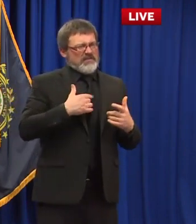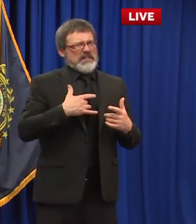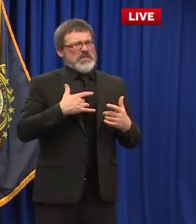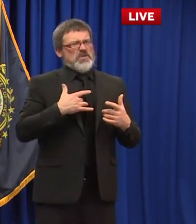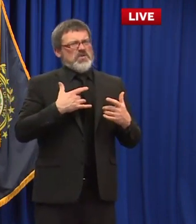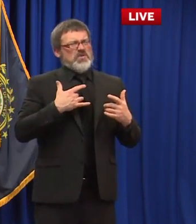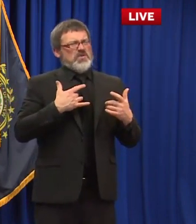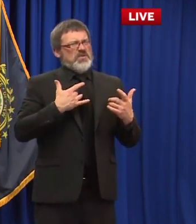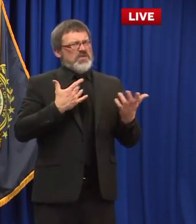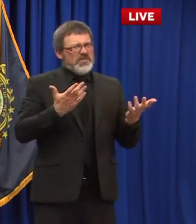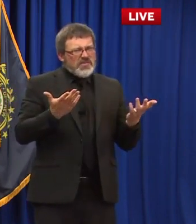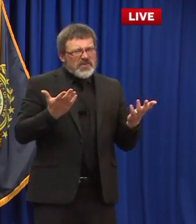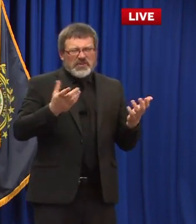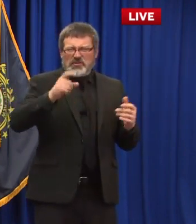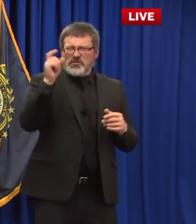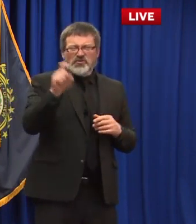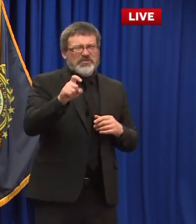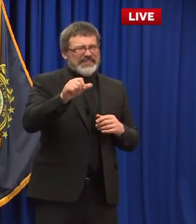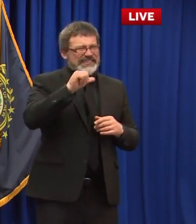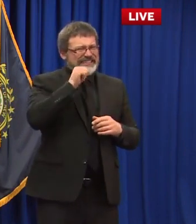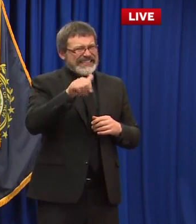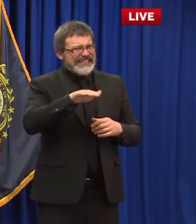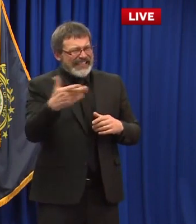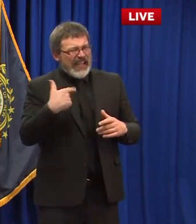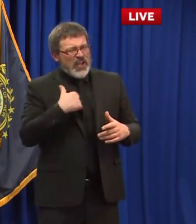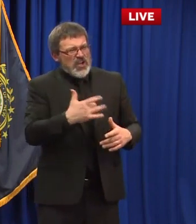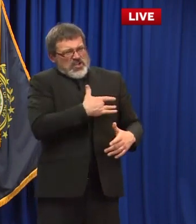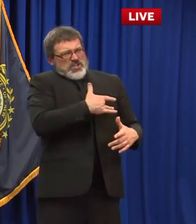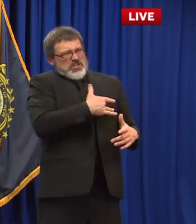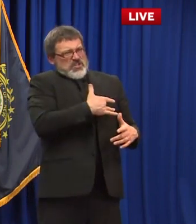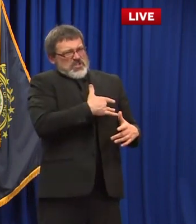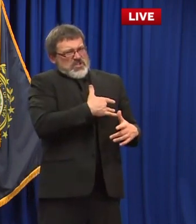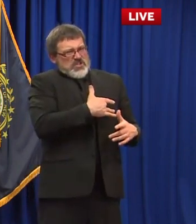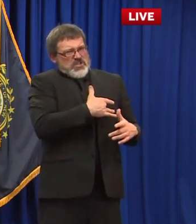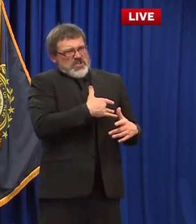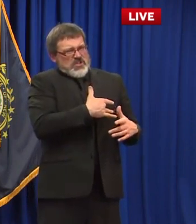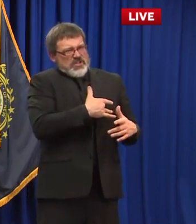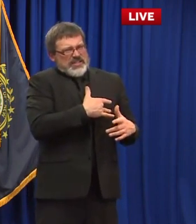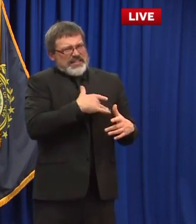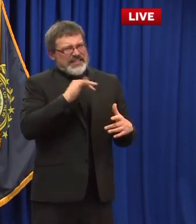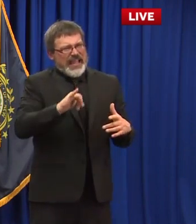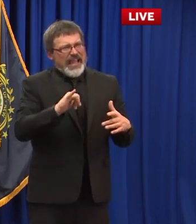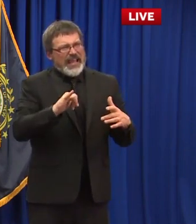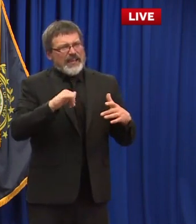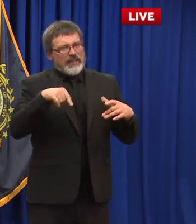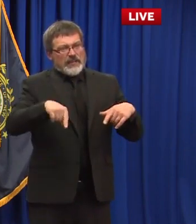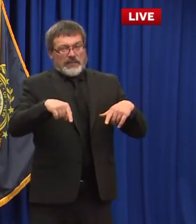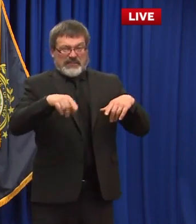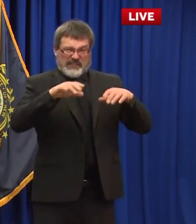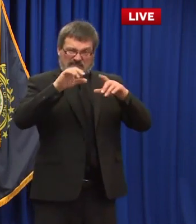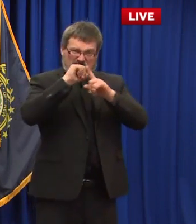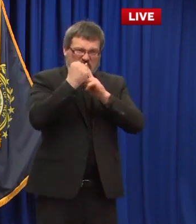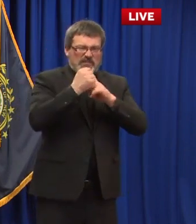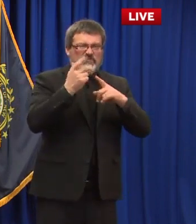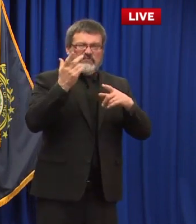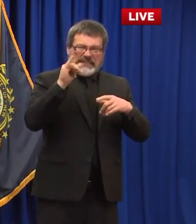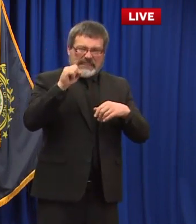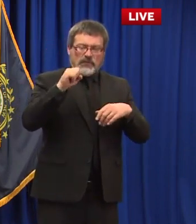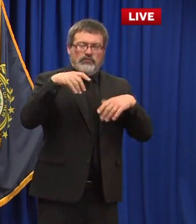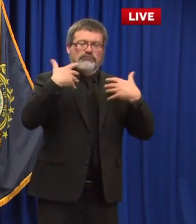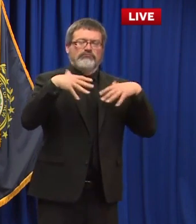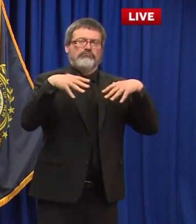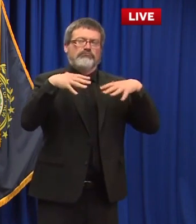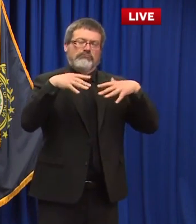reasons um and uh i think that just underlines the severity of the situation do you have a specific uh proposal that you'd like to see the